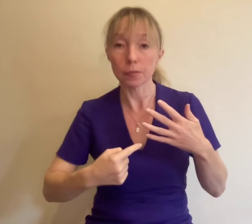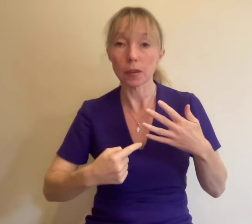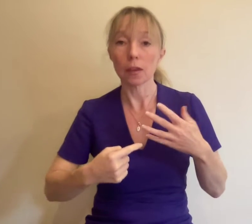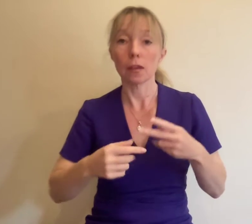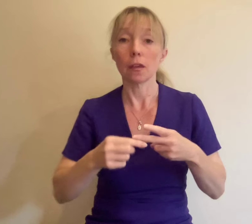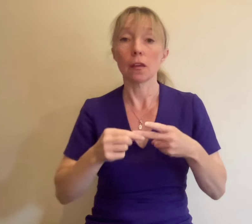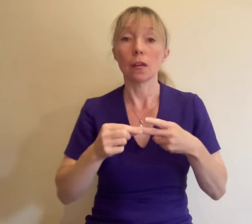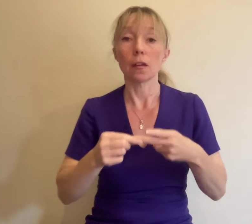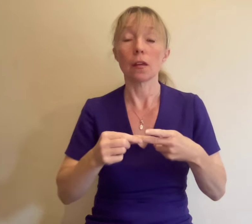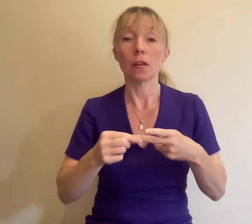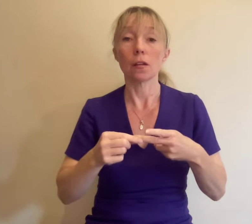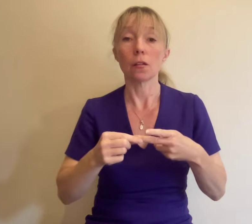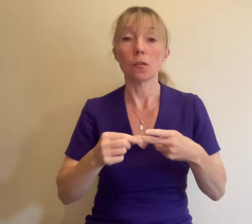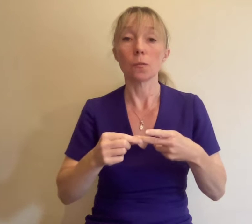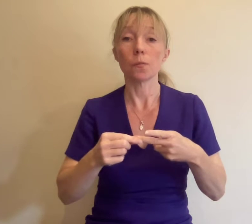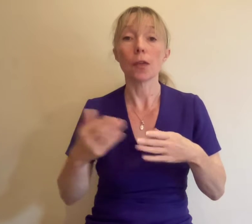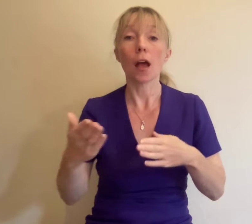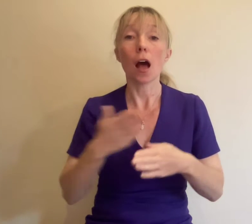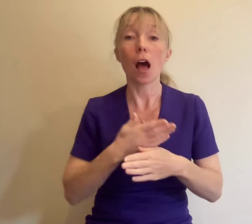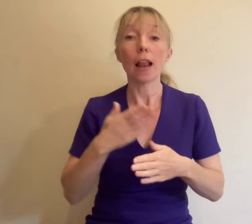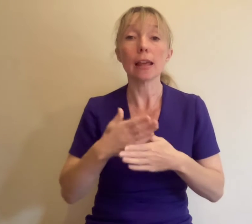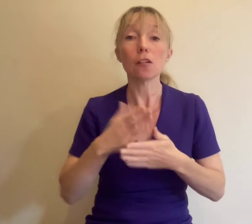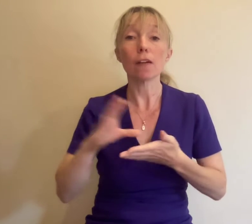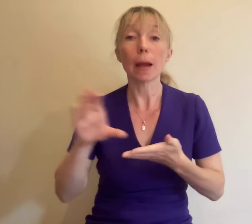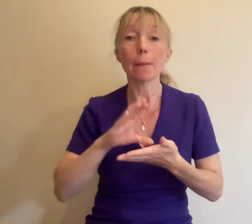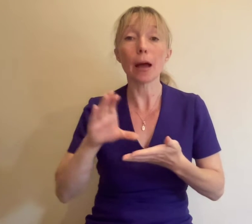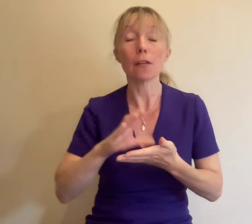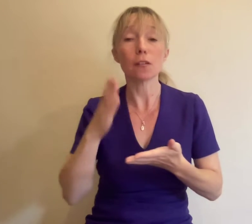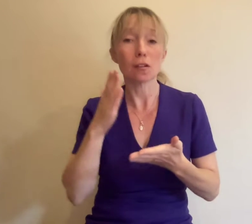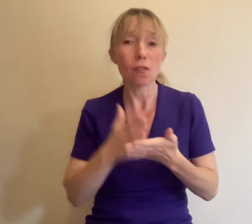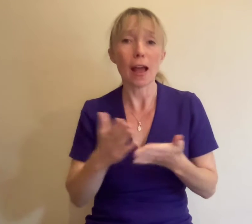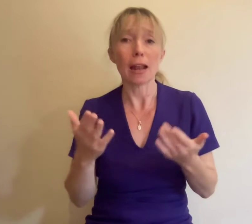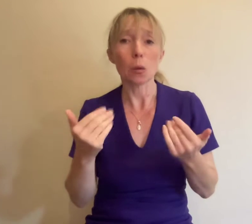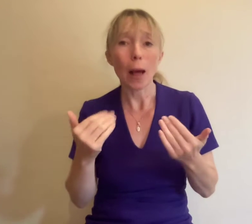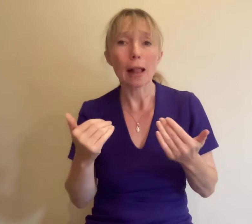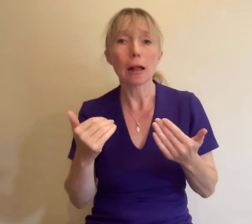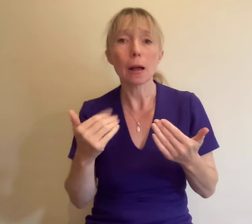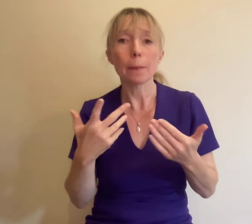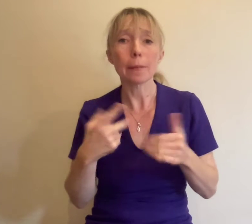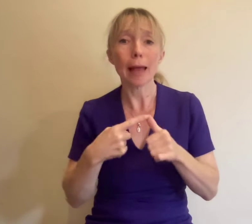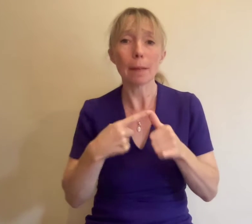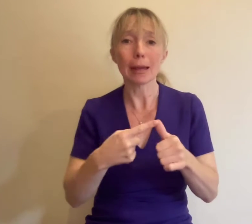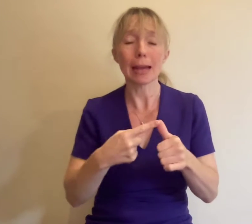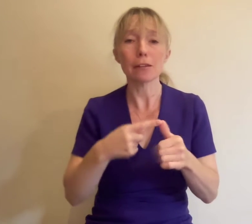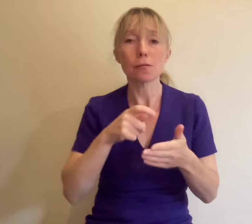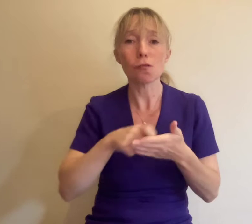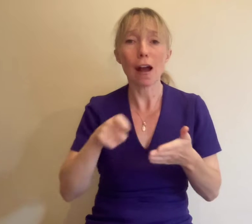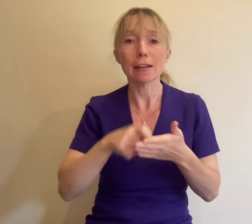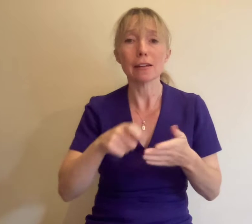The Early Career Bursaries particularly welcomes entries from writers from the following communities a.